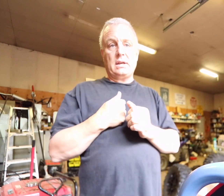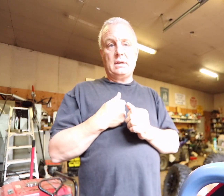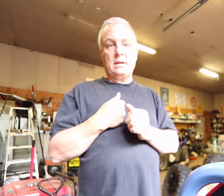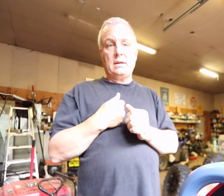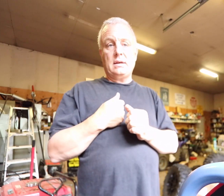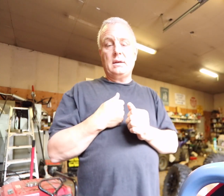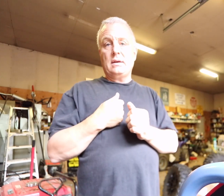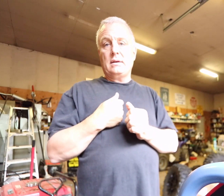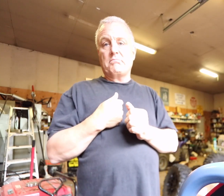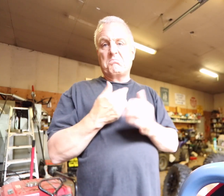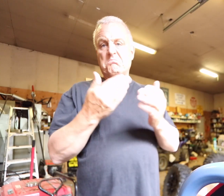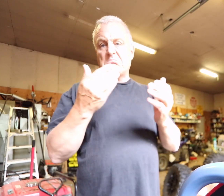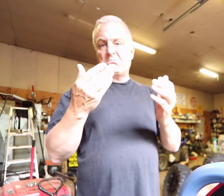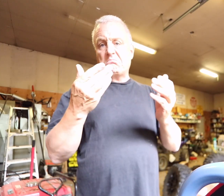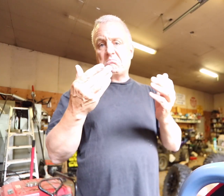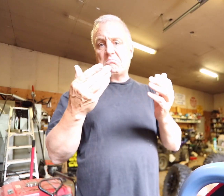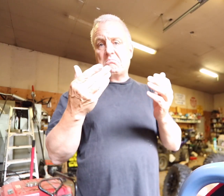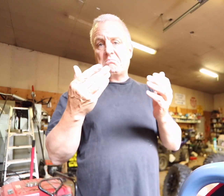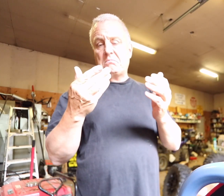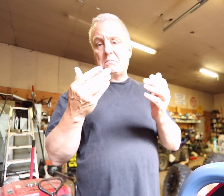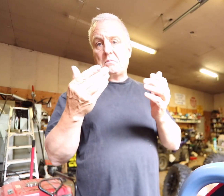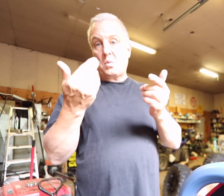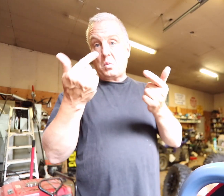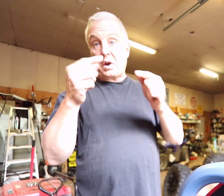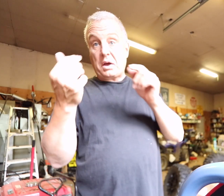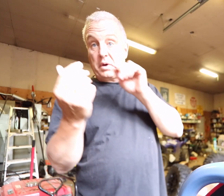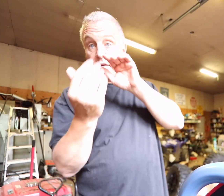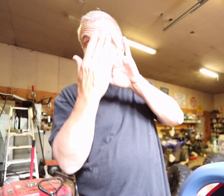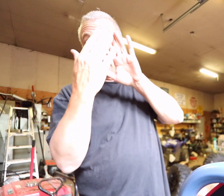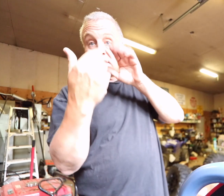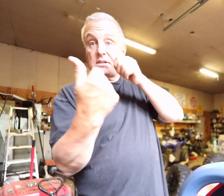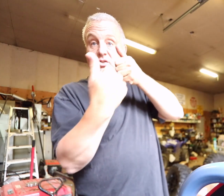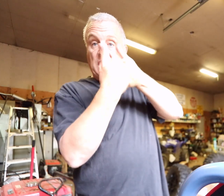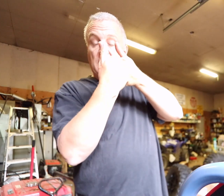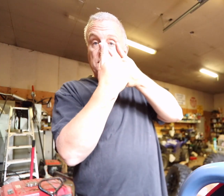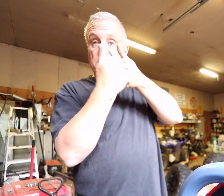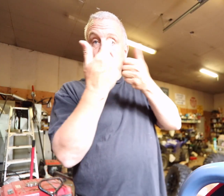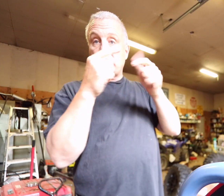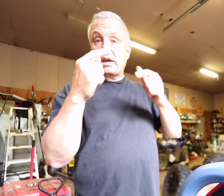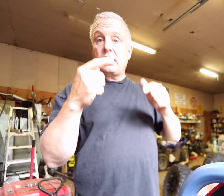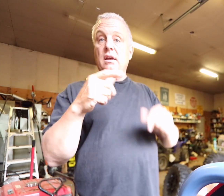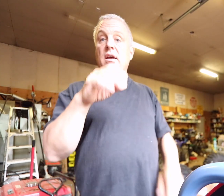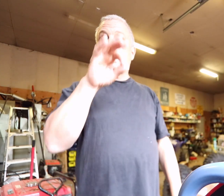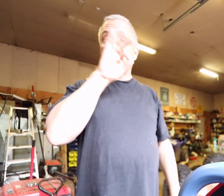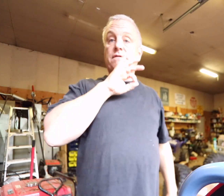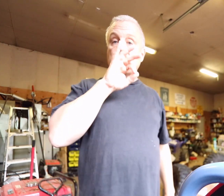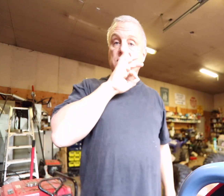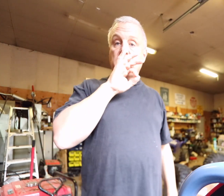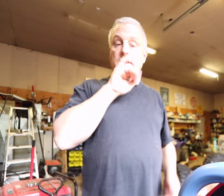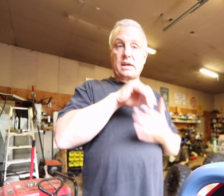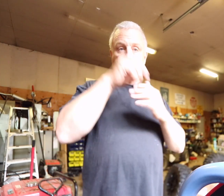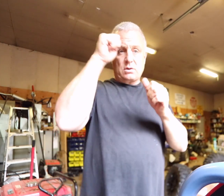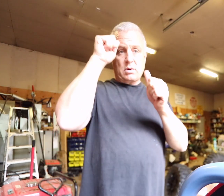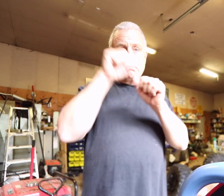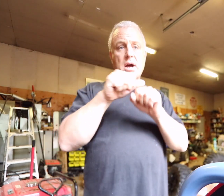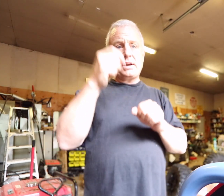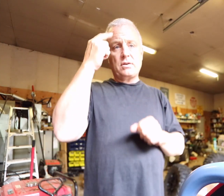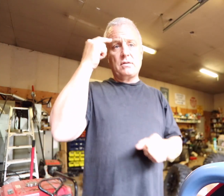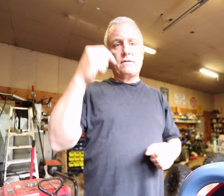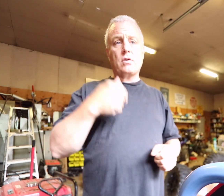when I face challenges, when I get frustrated that it's a reminder for